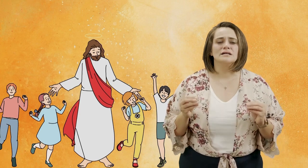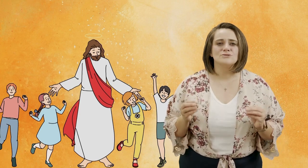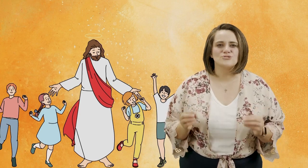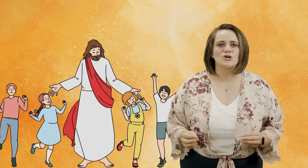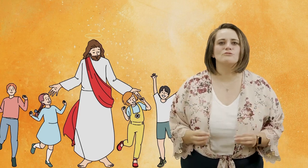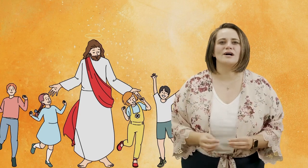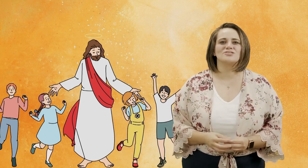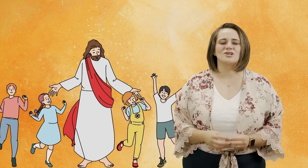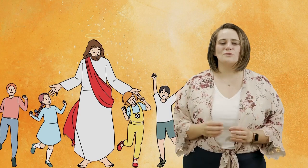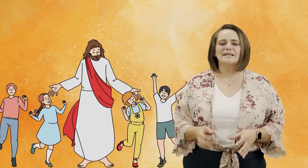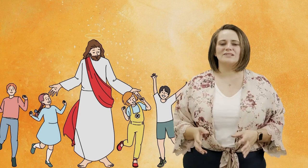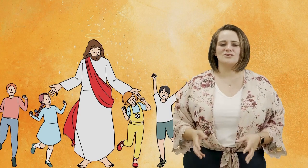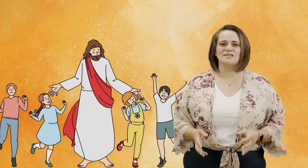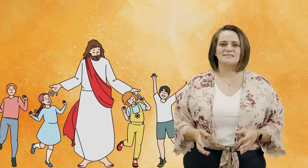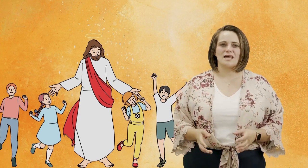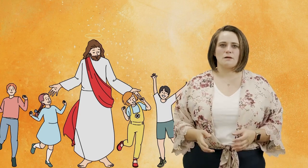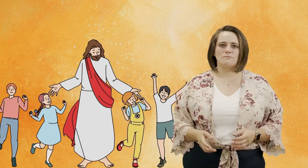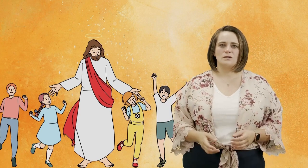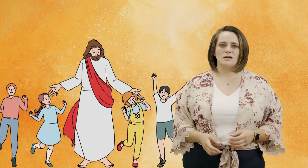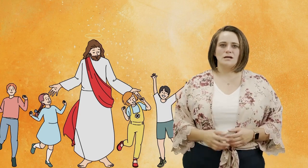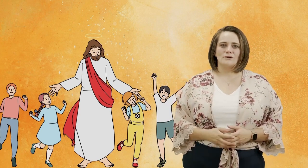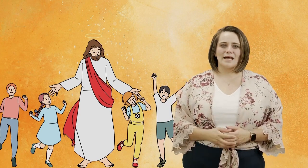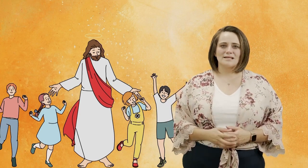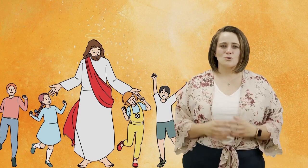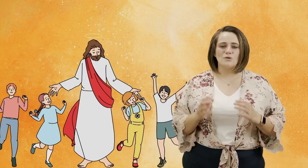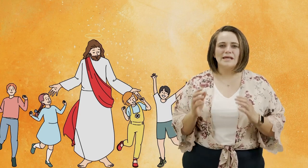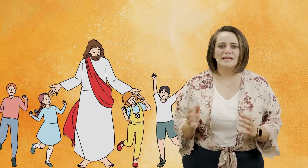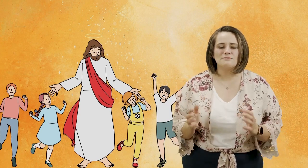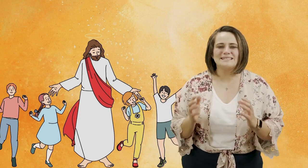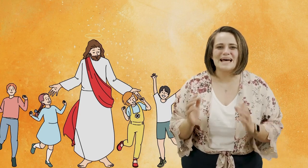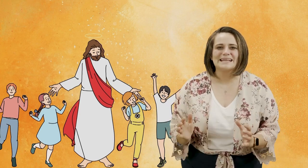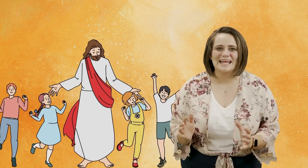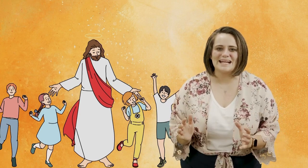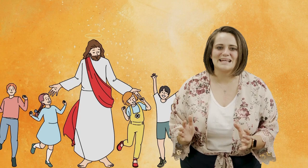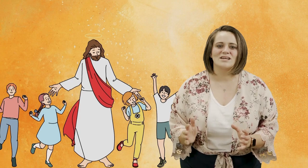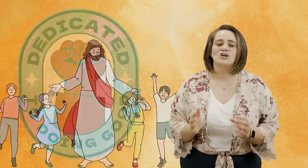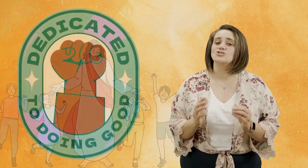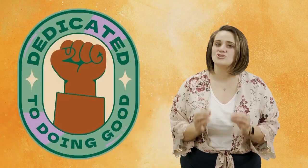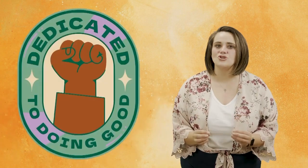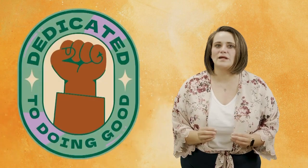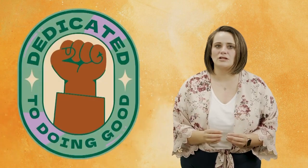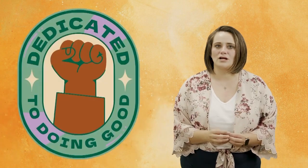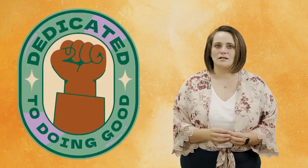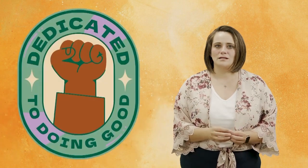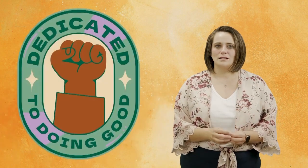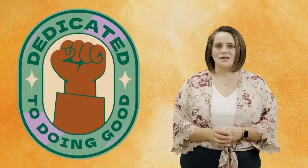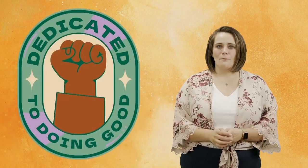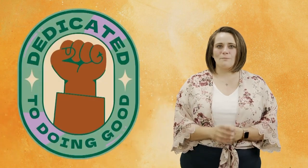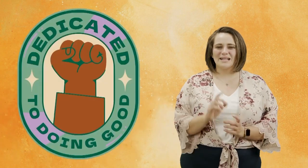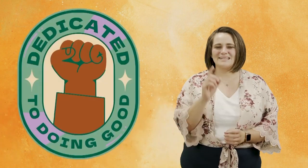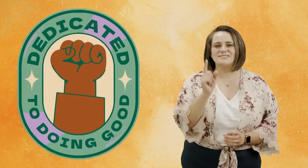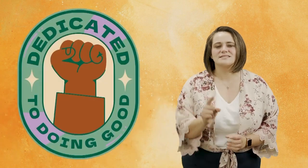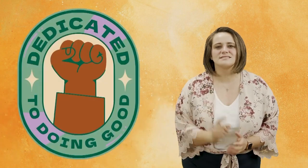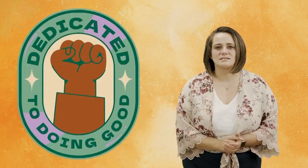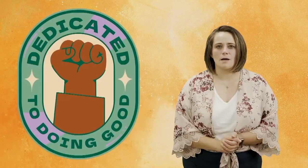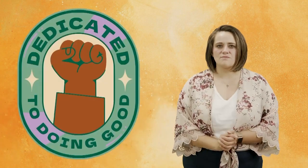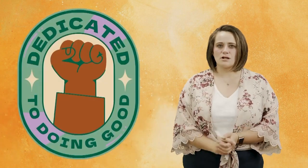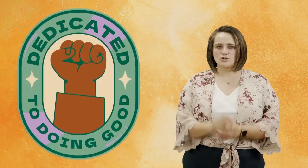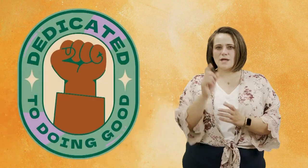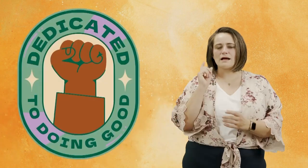so much and we can do the same okay so we can be dedicated to doing good but it doesn't stop there so we